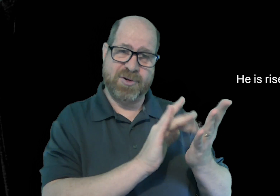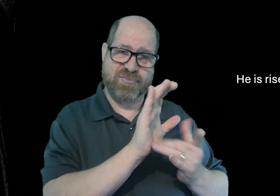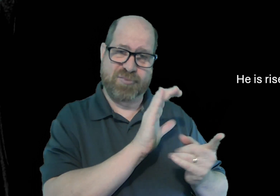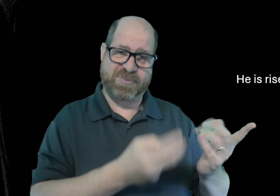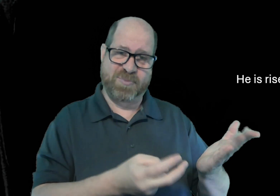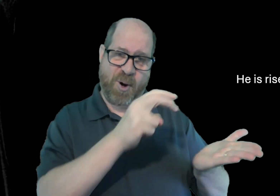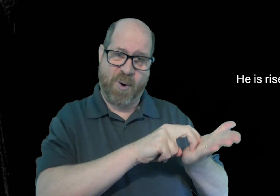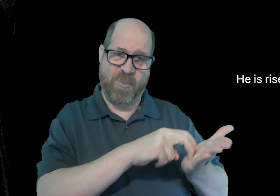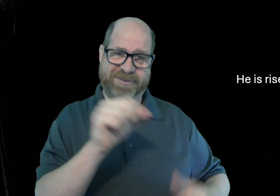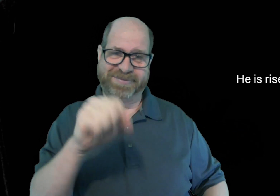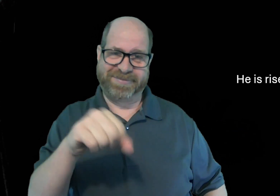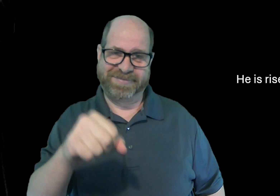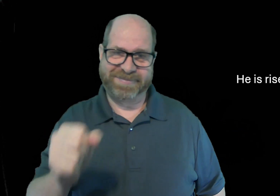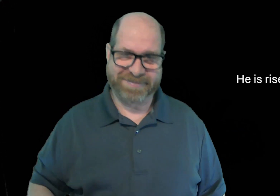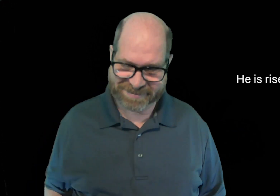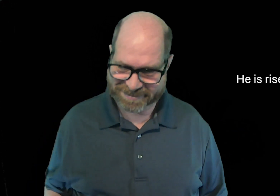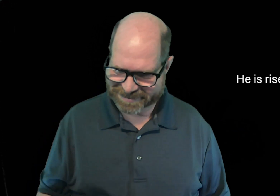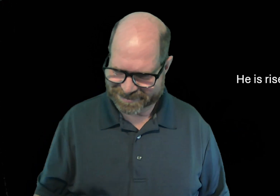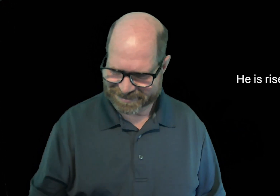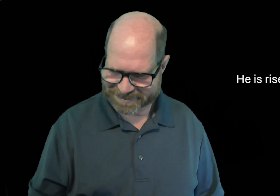i believe that jesus christ rose from the dead